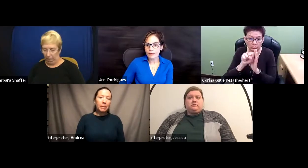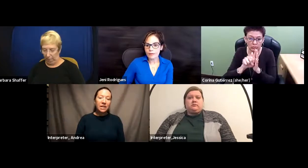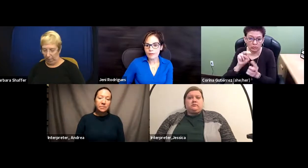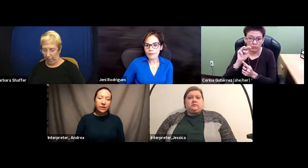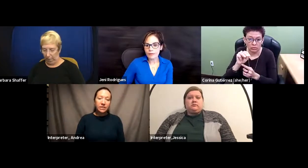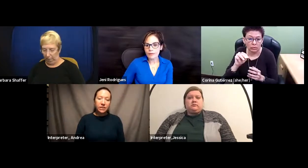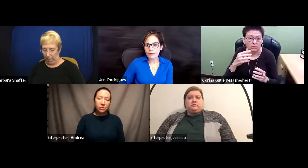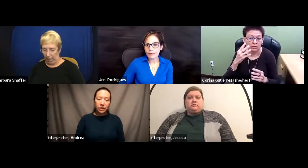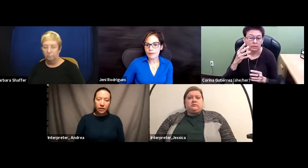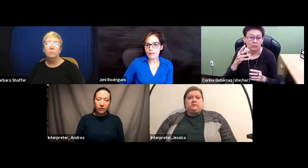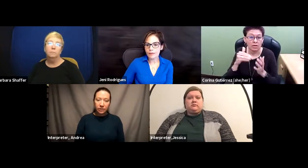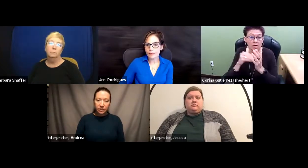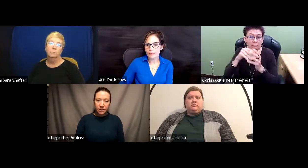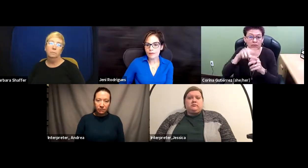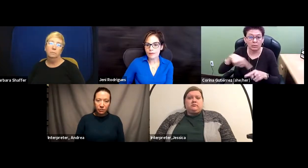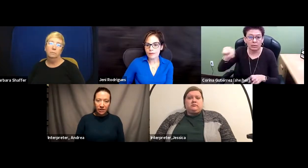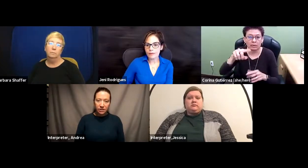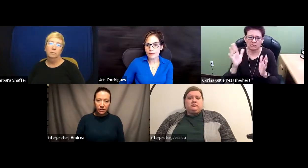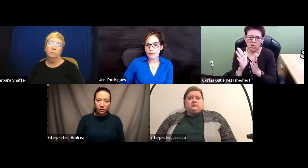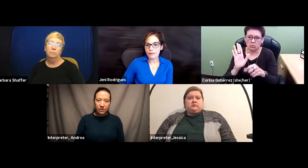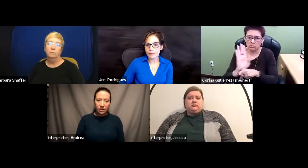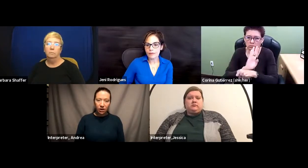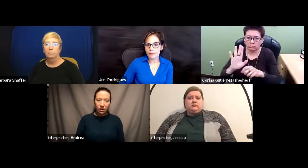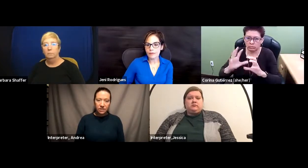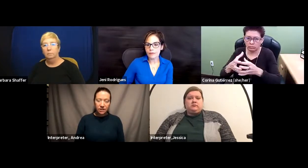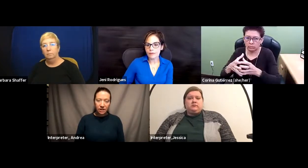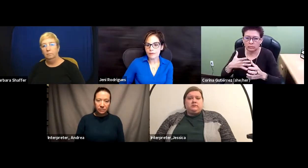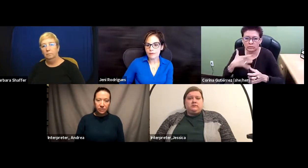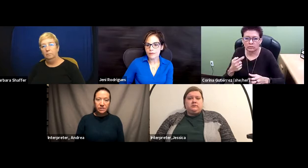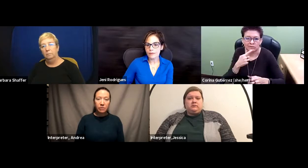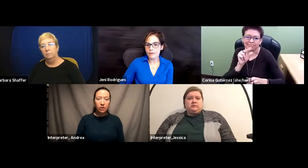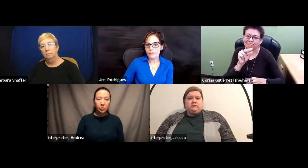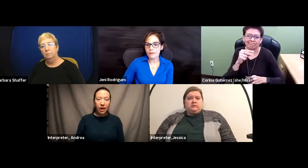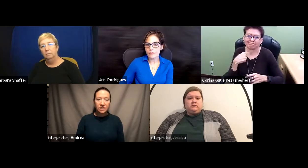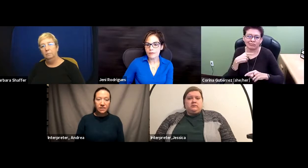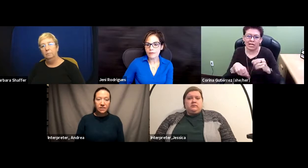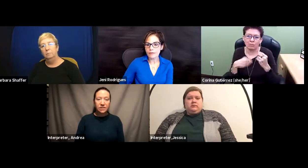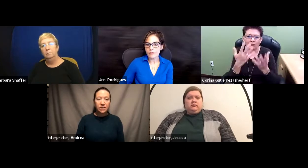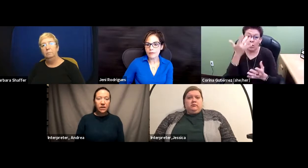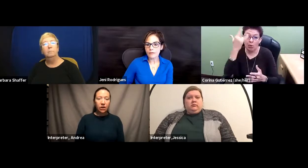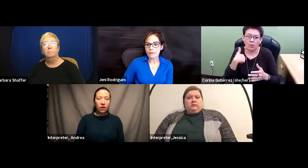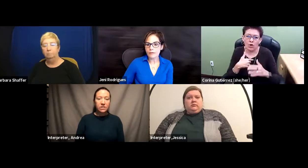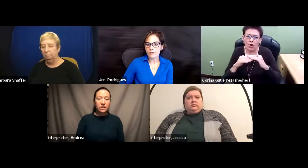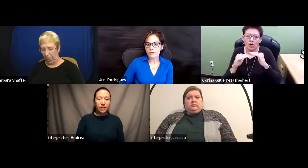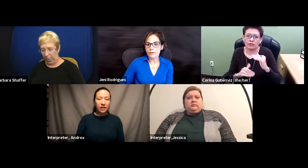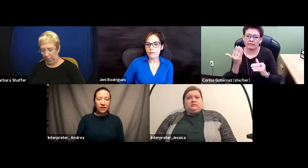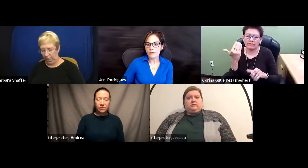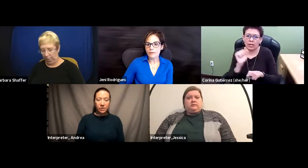My experience here working within the state of New Mexico is that oftentimes those smaller practices businesses are denying those